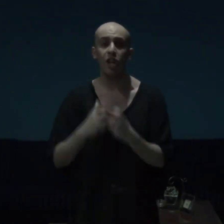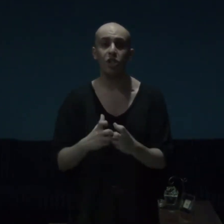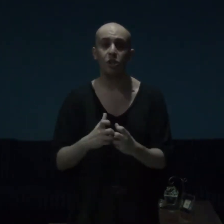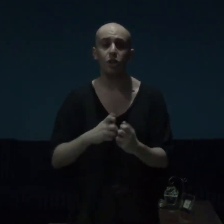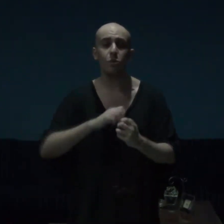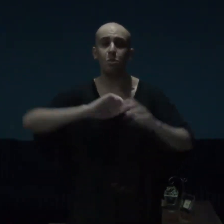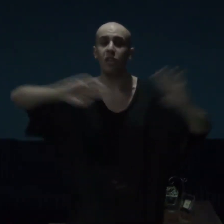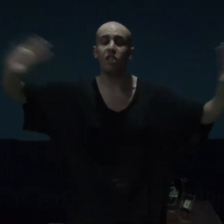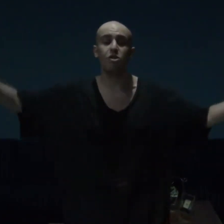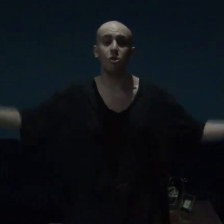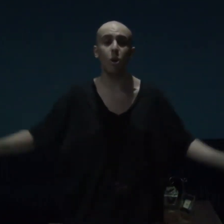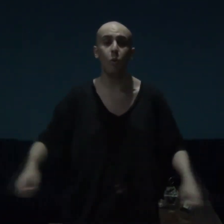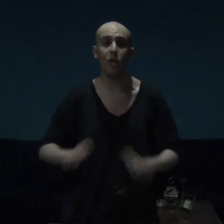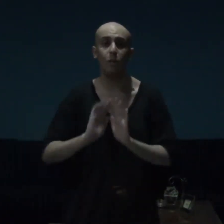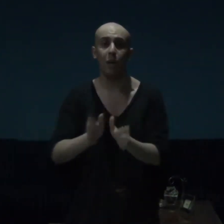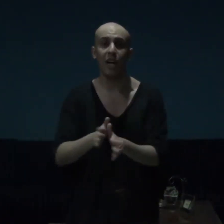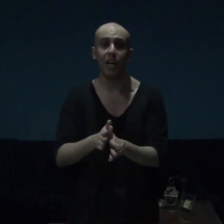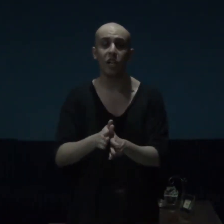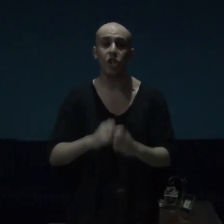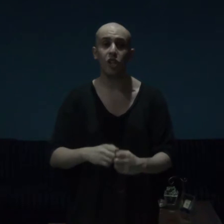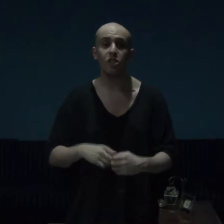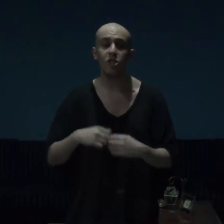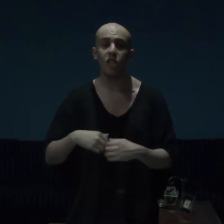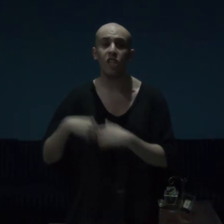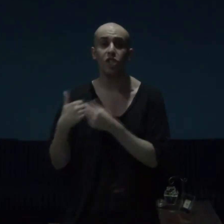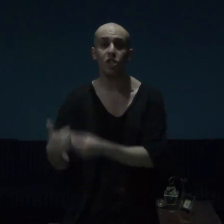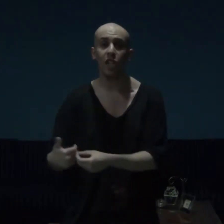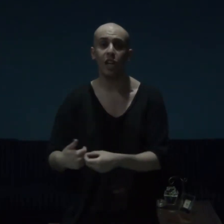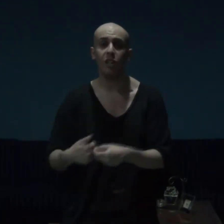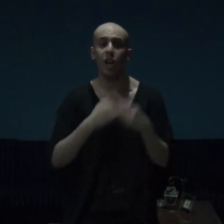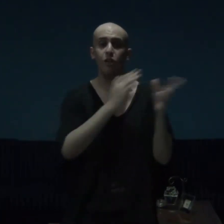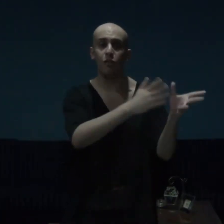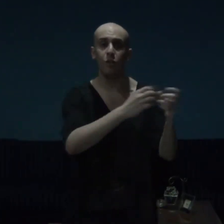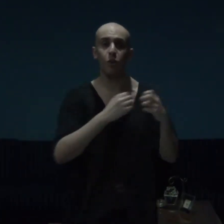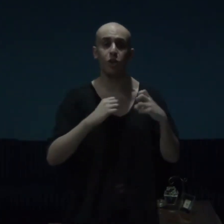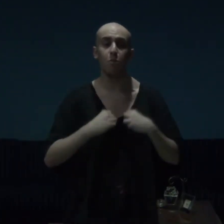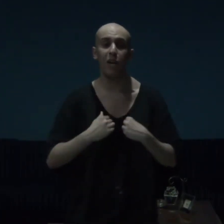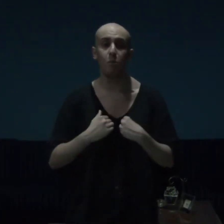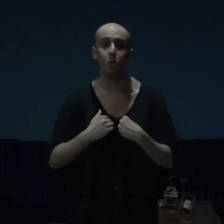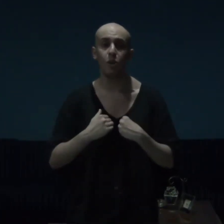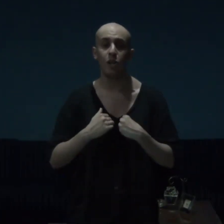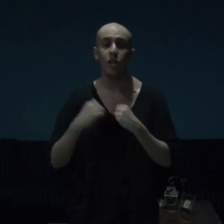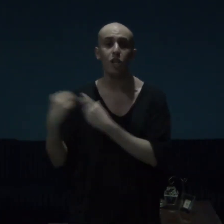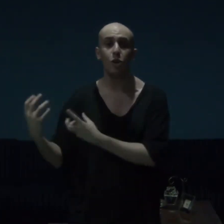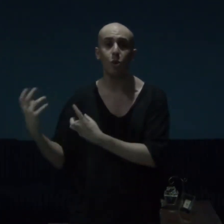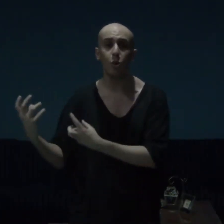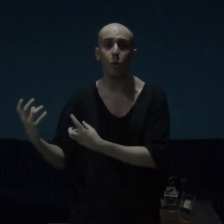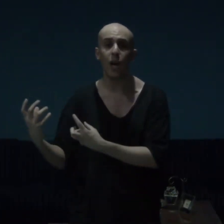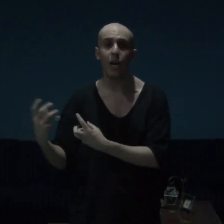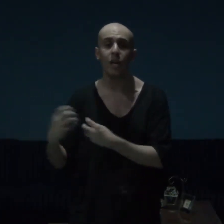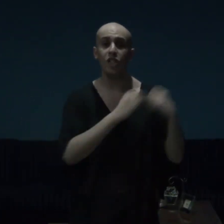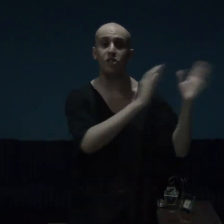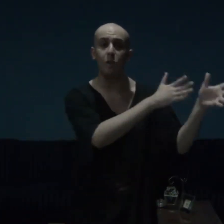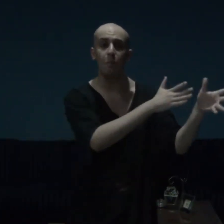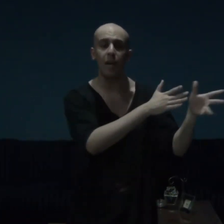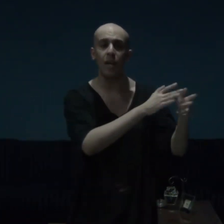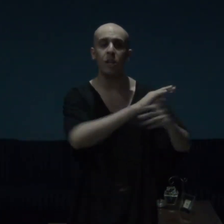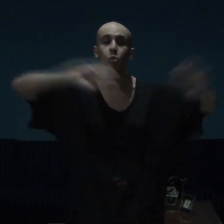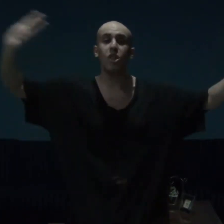and she's played so well by Chelsea Islan, and of course, my boy, Iko Uwe, is the man without